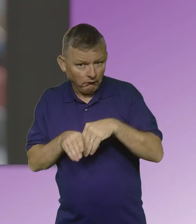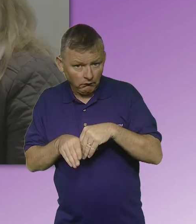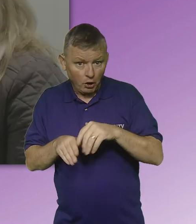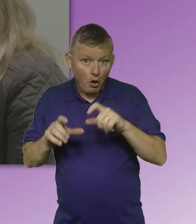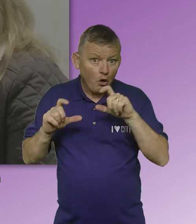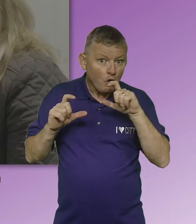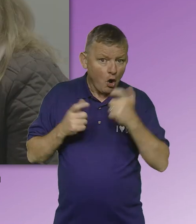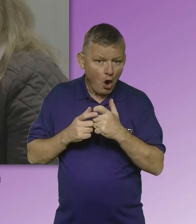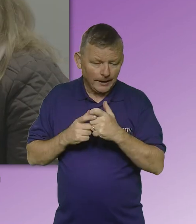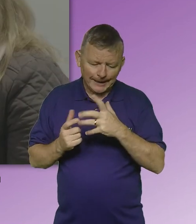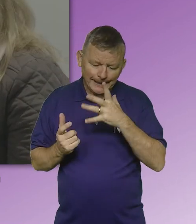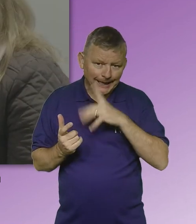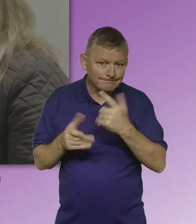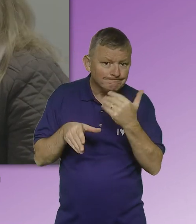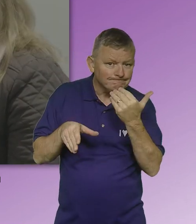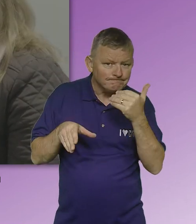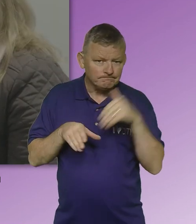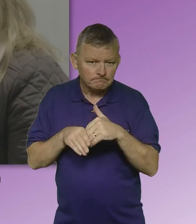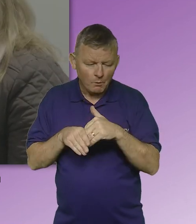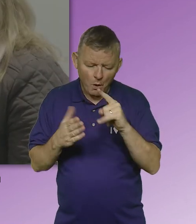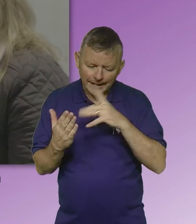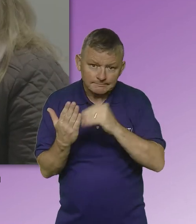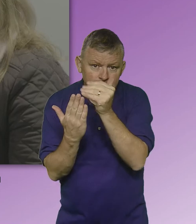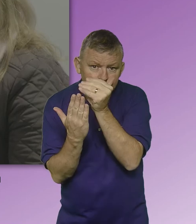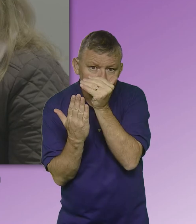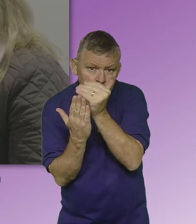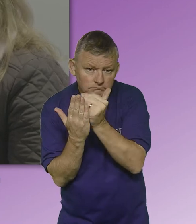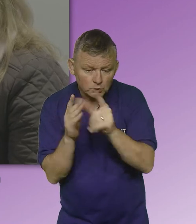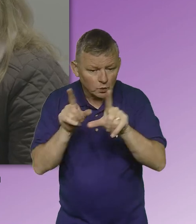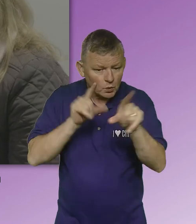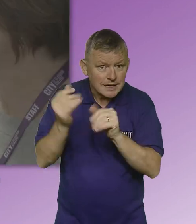College entry requirements and selection criteria are reviewed annually